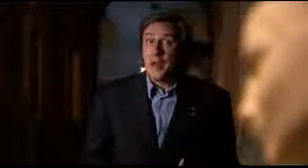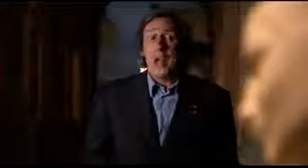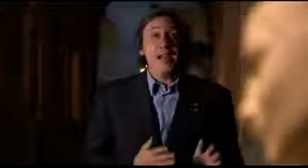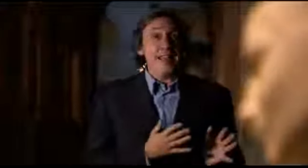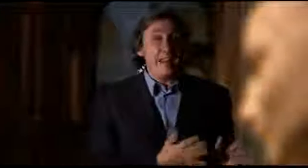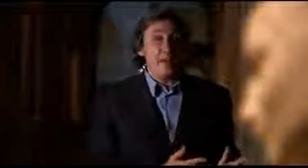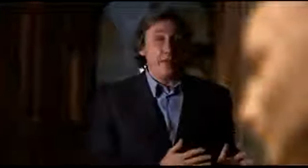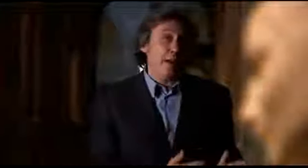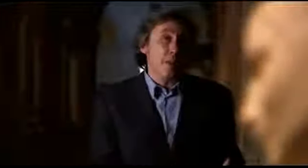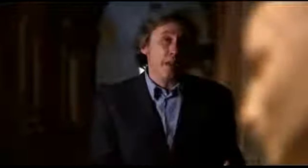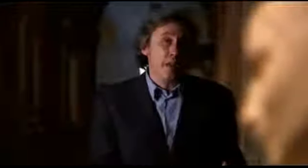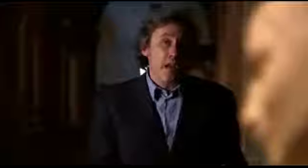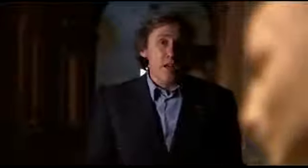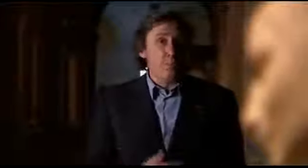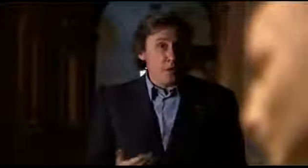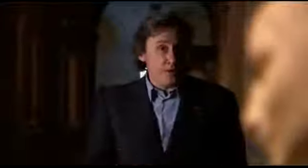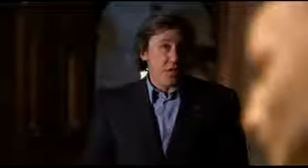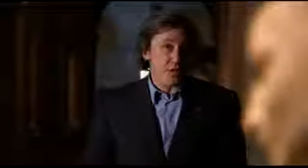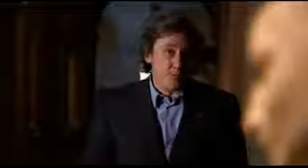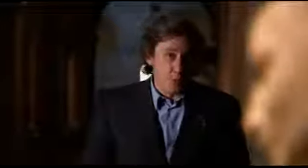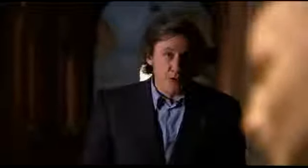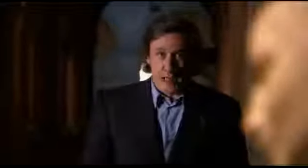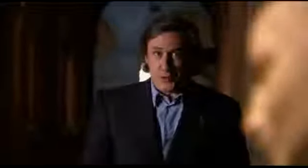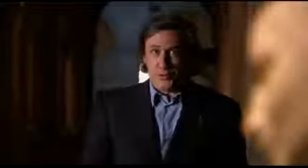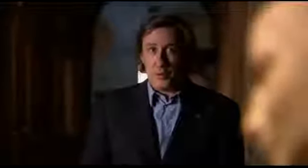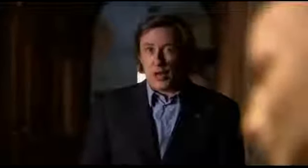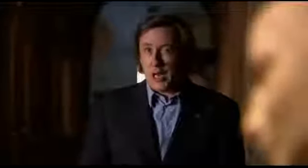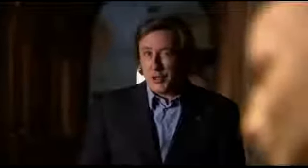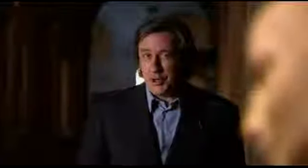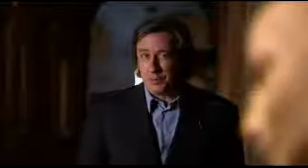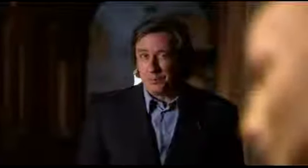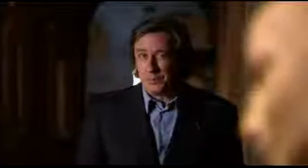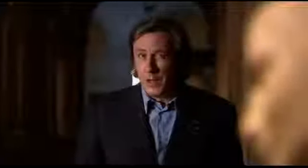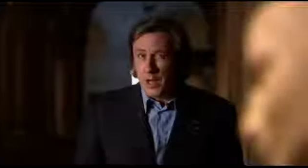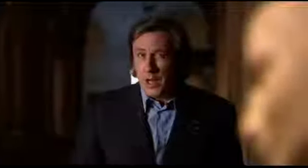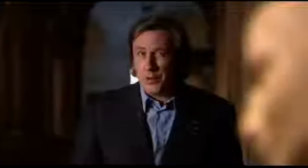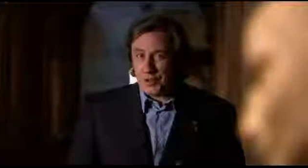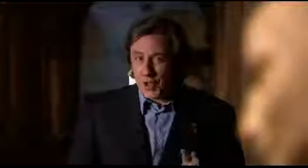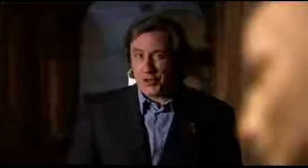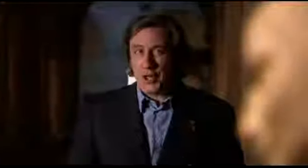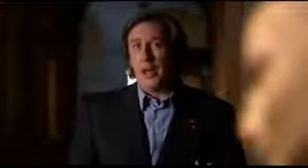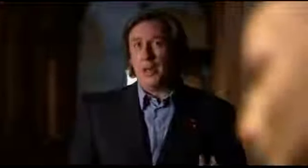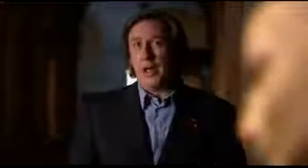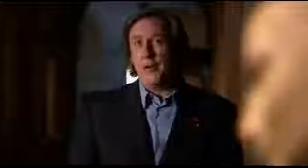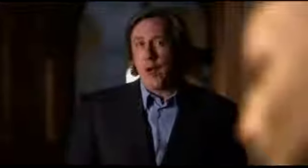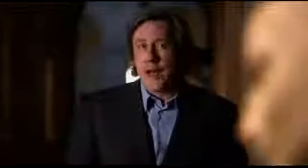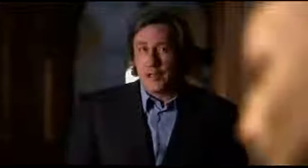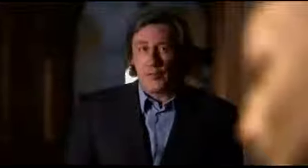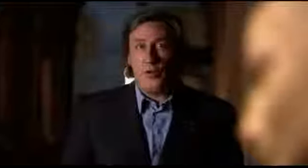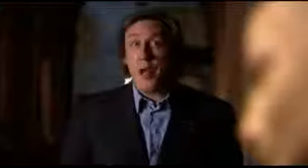in a hearing family, and in the process explores the nature of communication. In researching her play, Raine interviewed